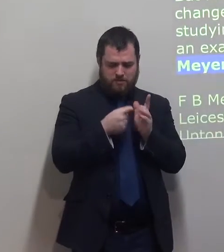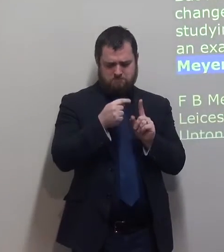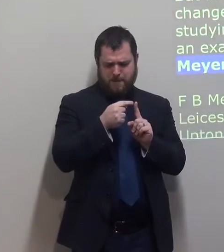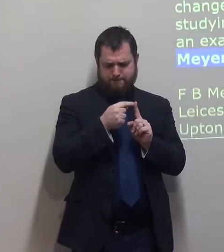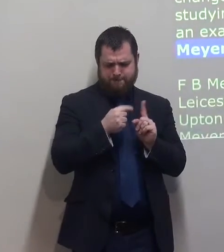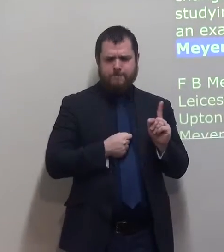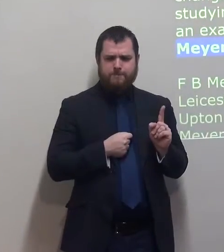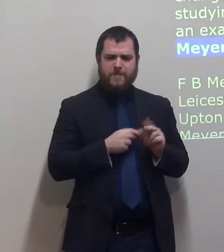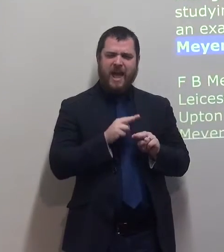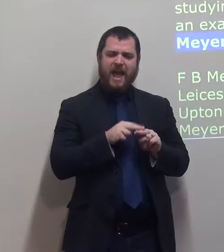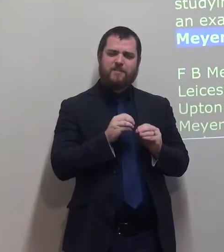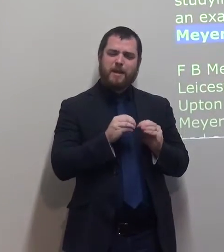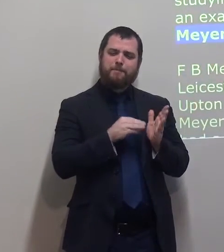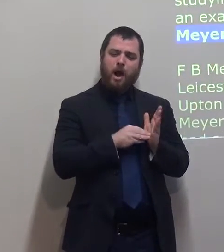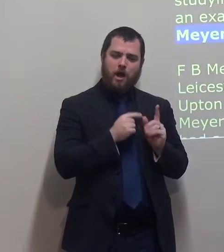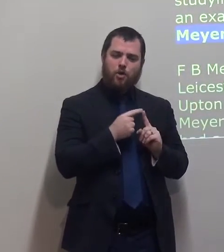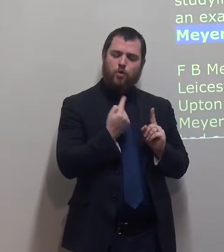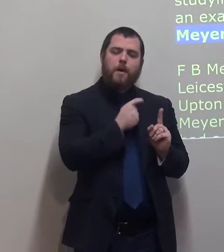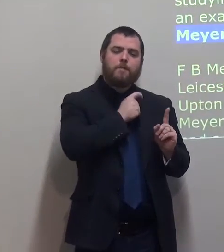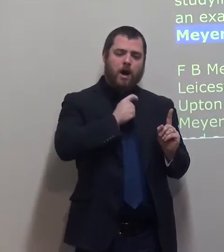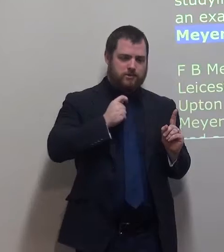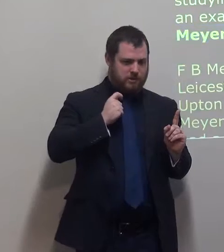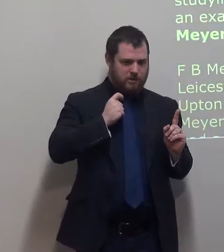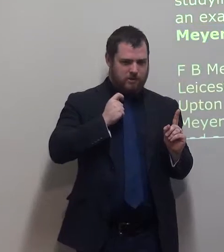F.B. Meyer was a pastor first on Leicester,